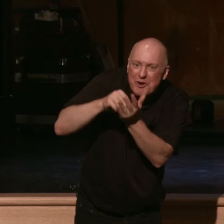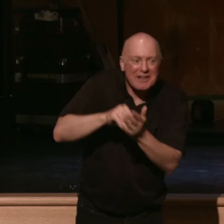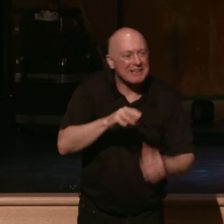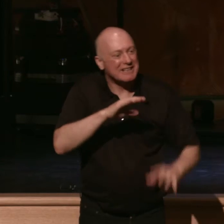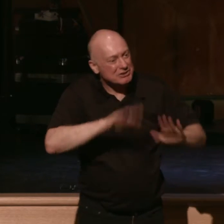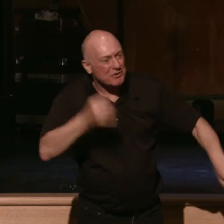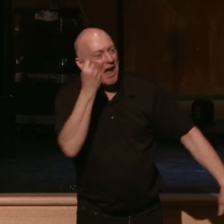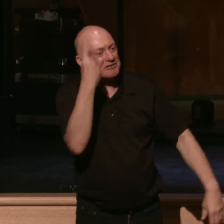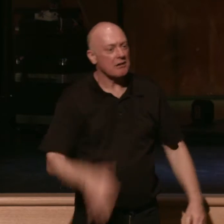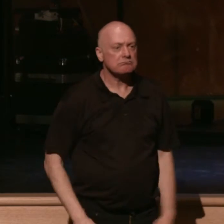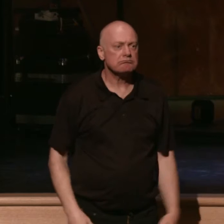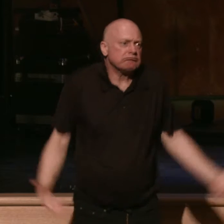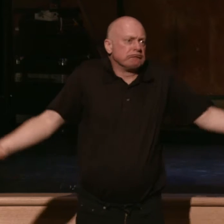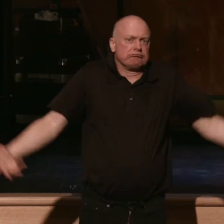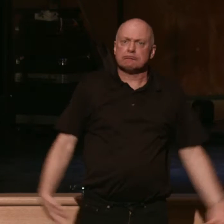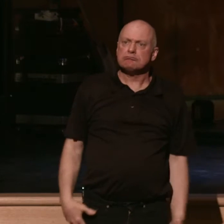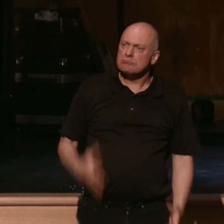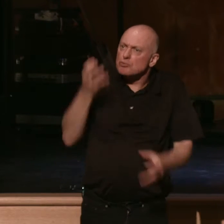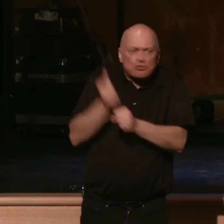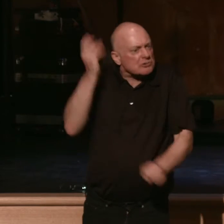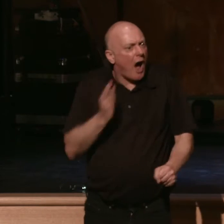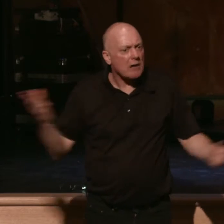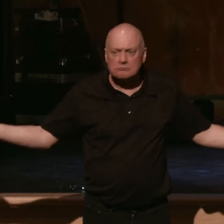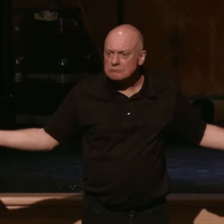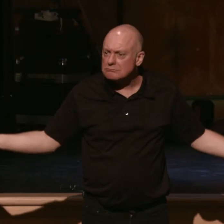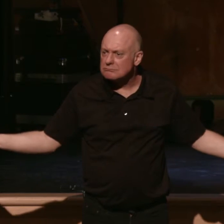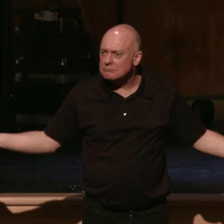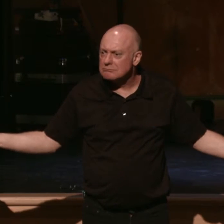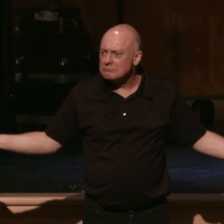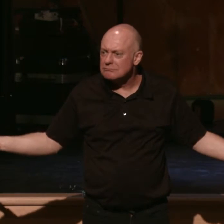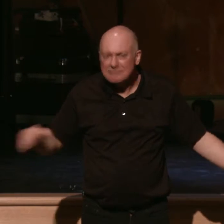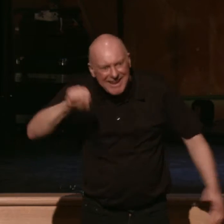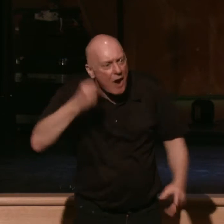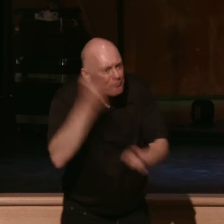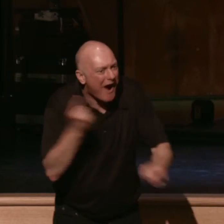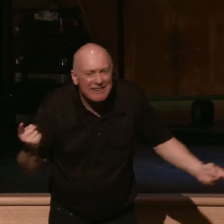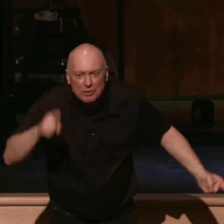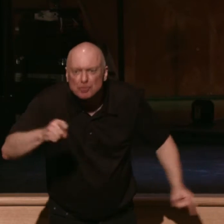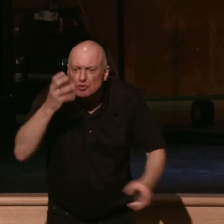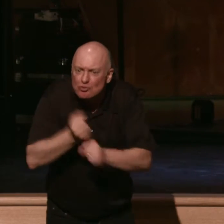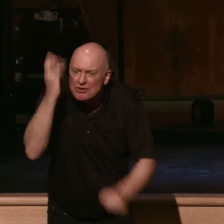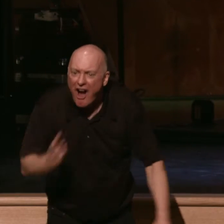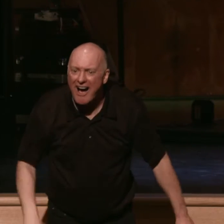they'd say, we should trust God. Yeah, that's right. They get it.